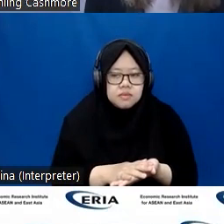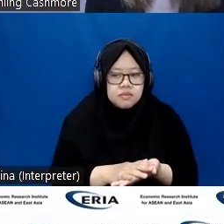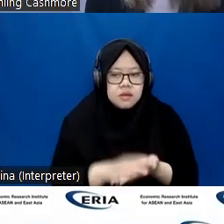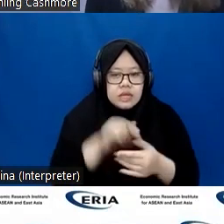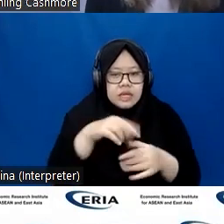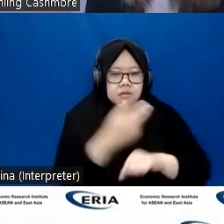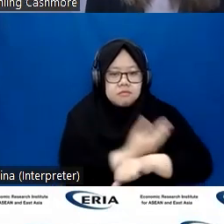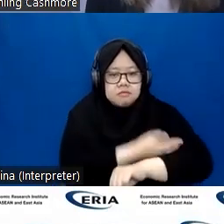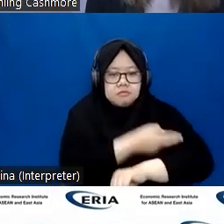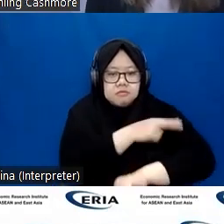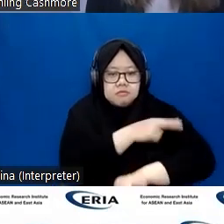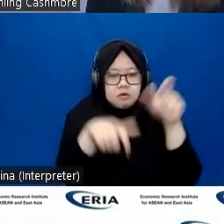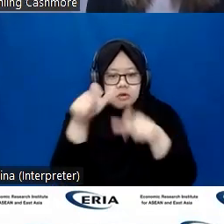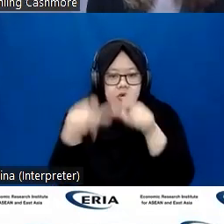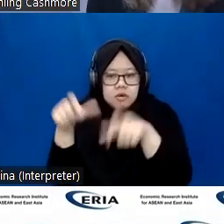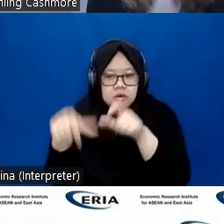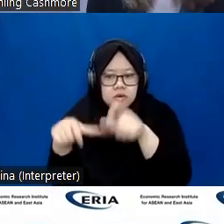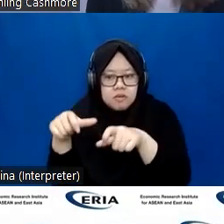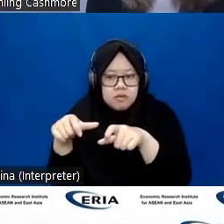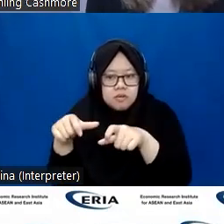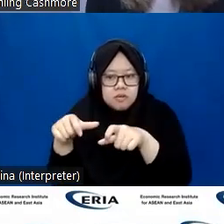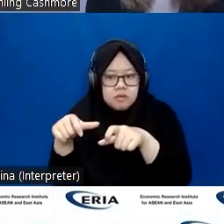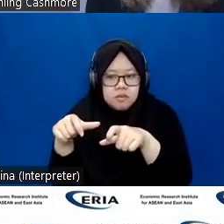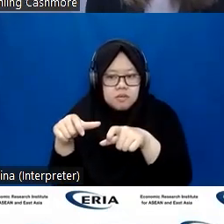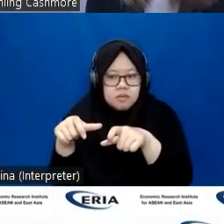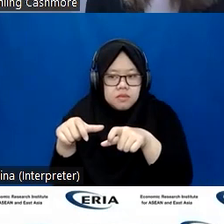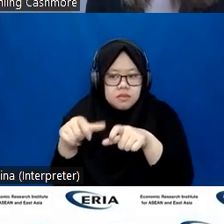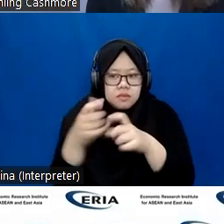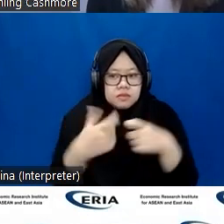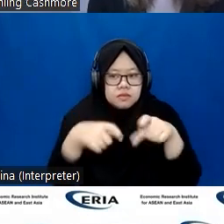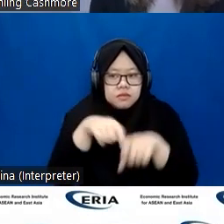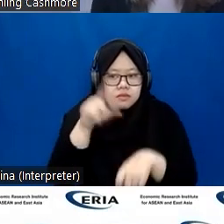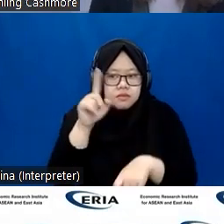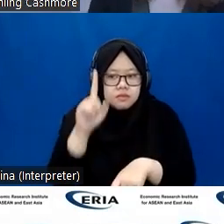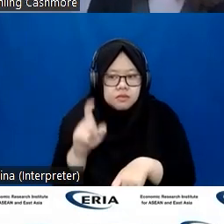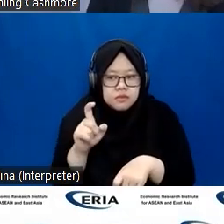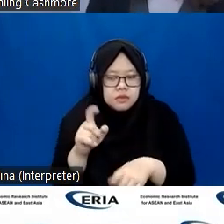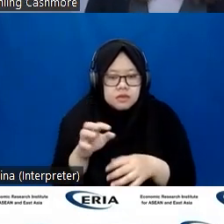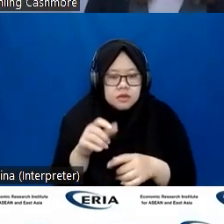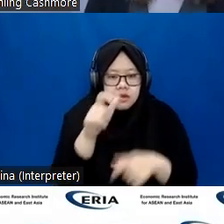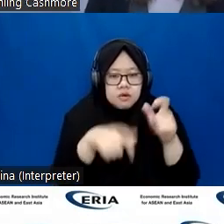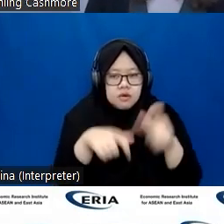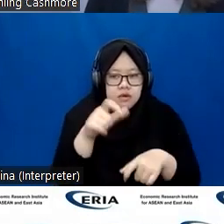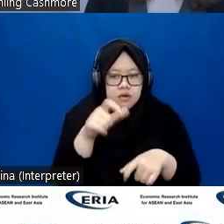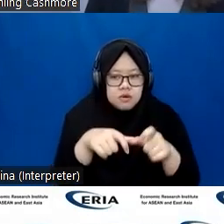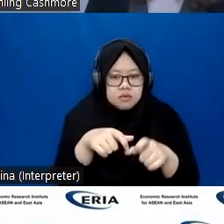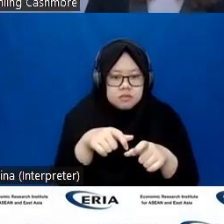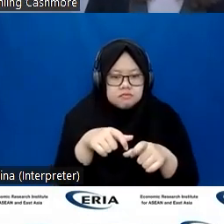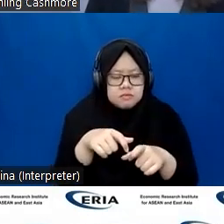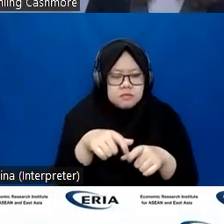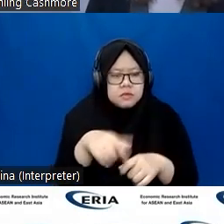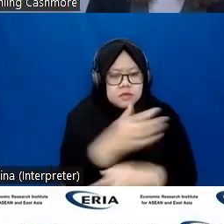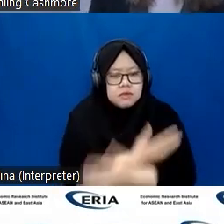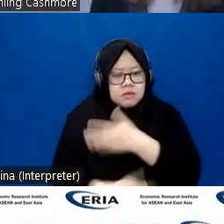digital literacy that they need and offer people with disabilities work as data labelers. Another example